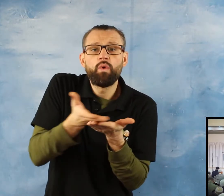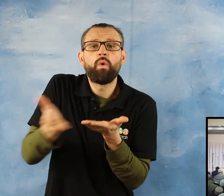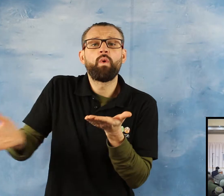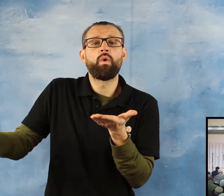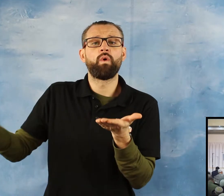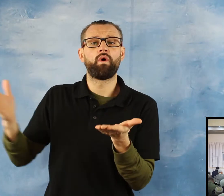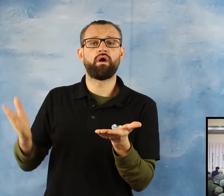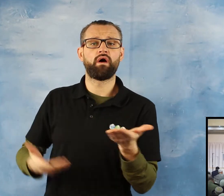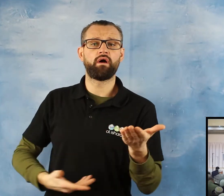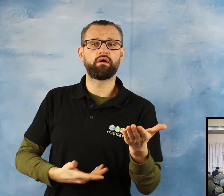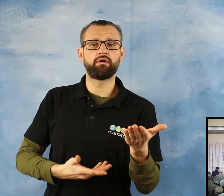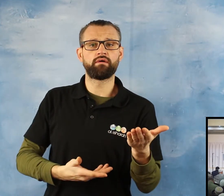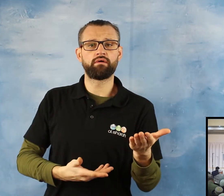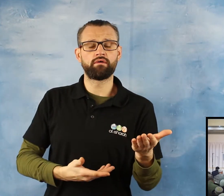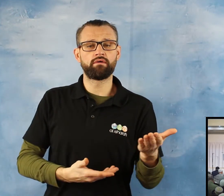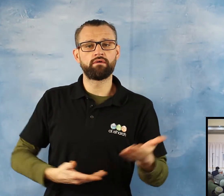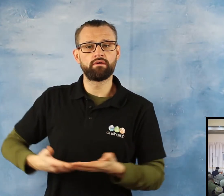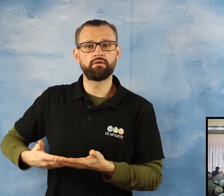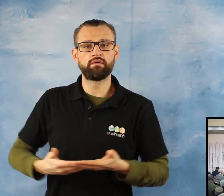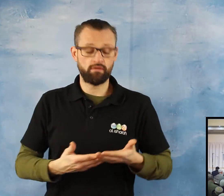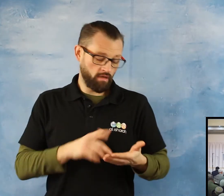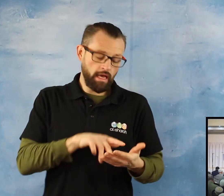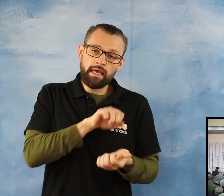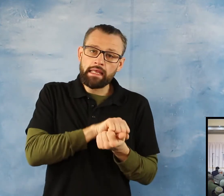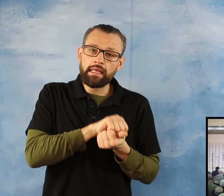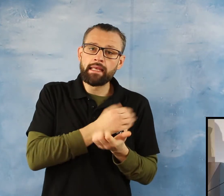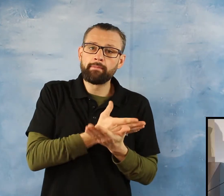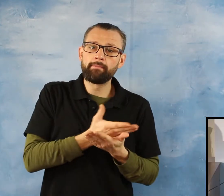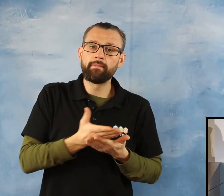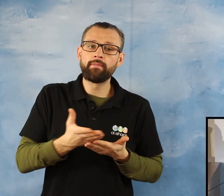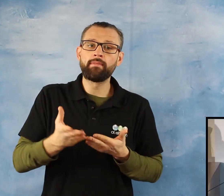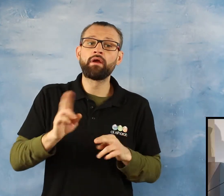You have to keep it If not The parents have the responsibility They will make them